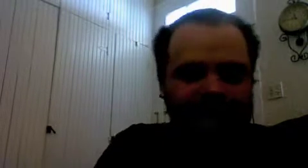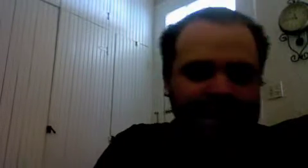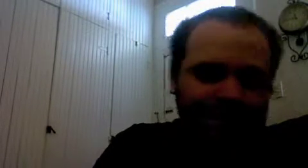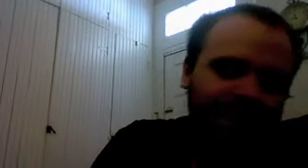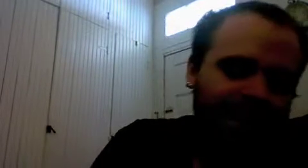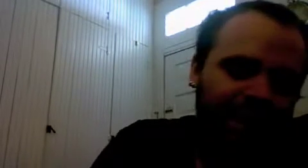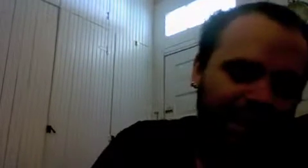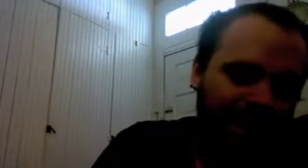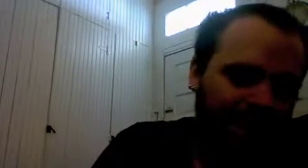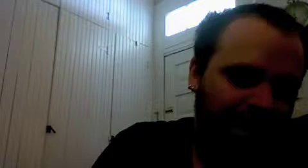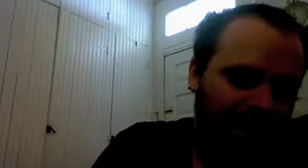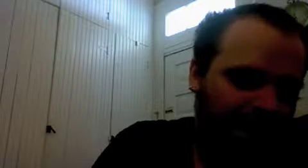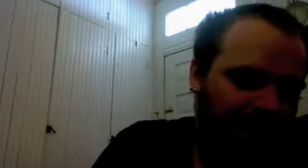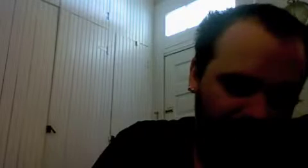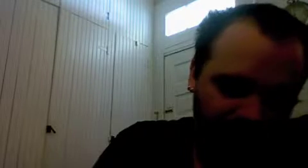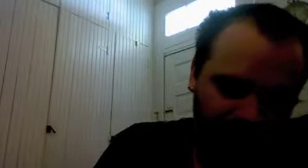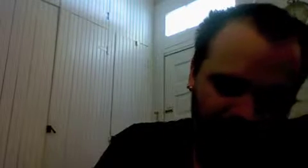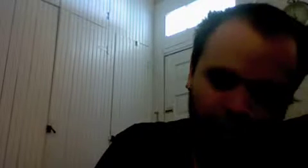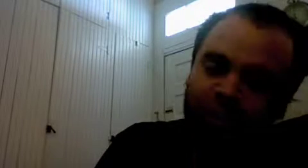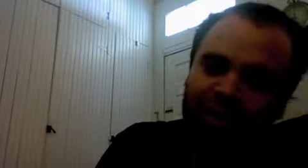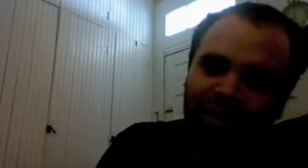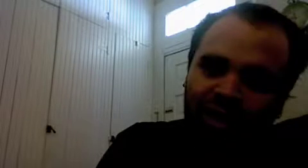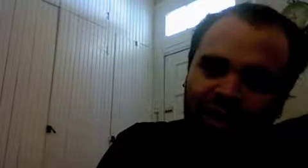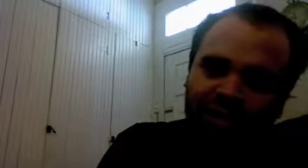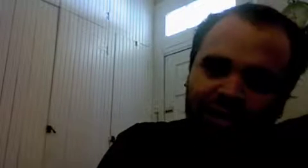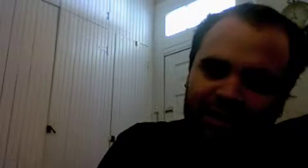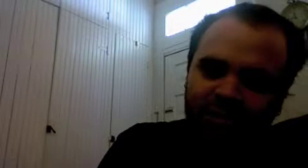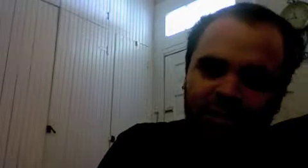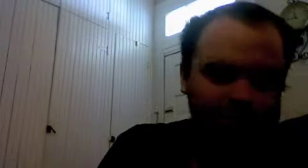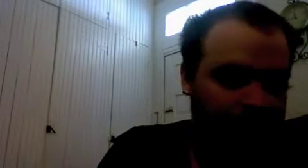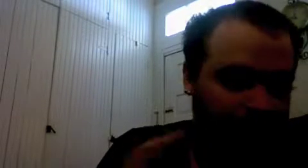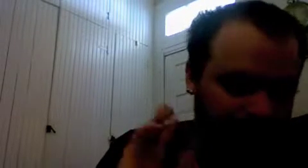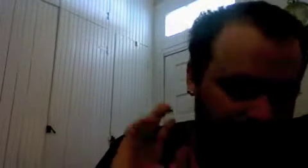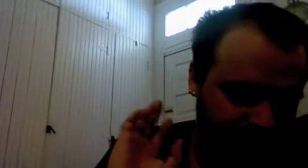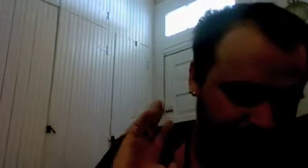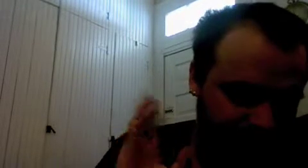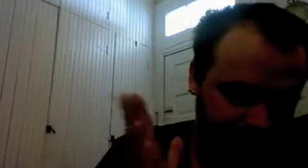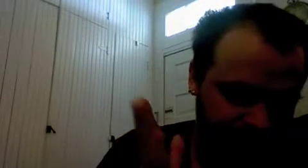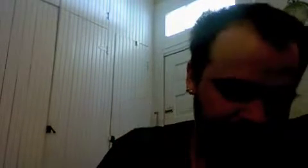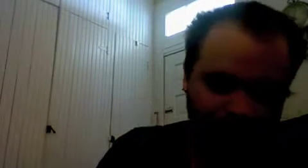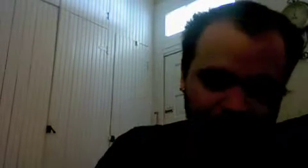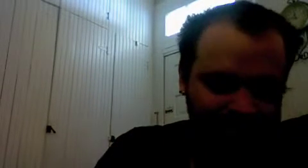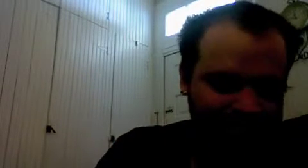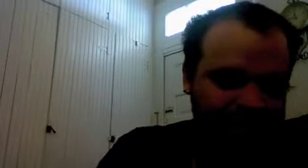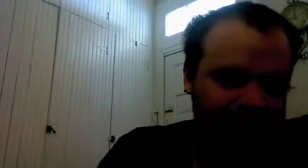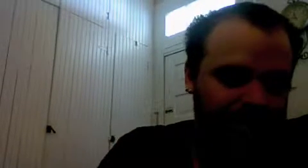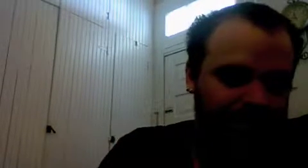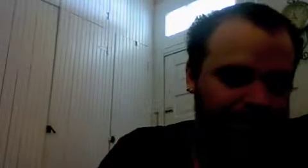that and I'd just like to read on next week so I'm gonna do this second video today